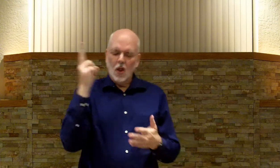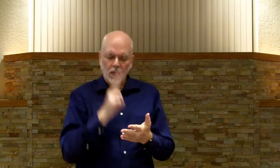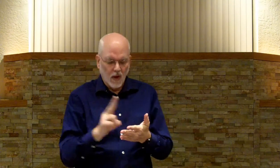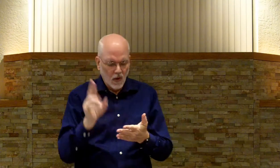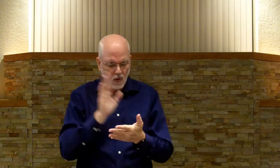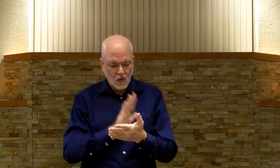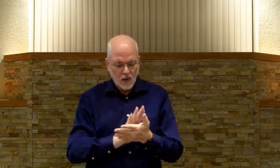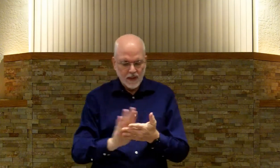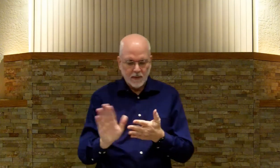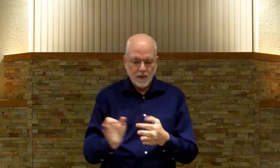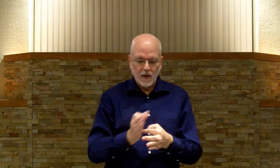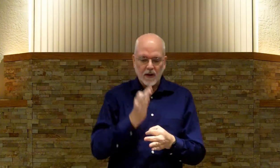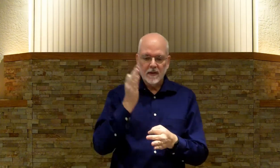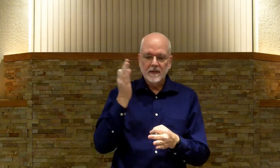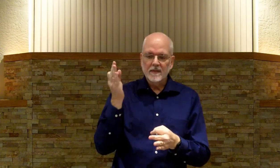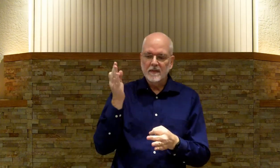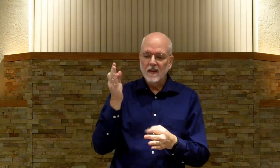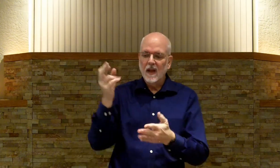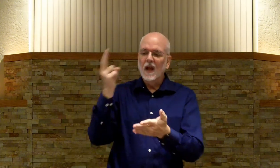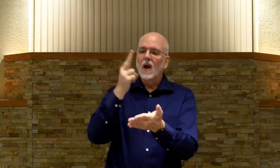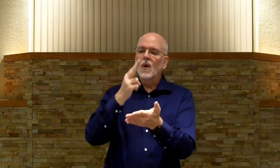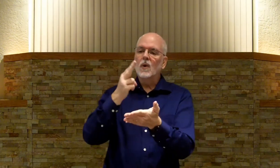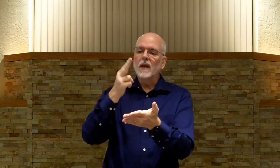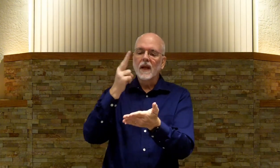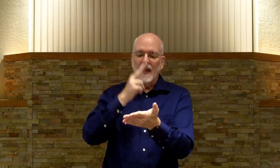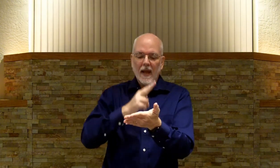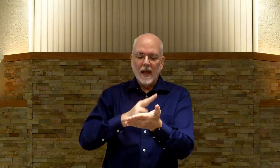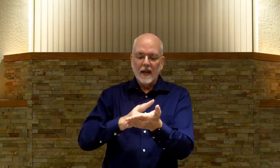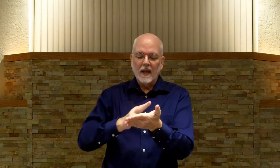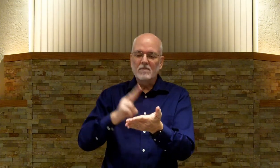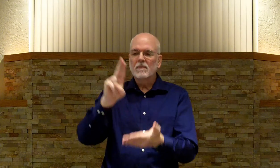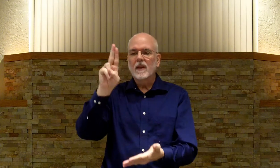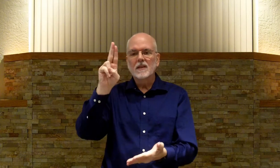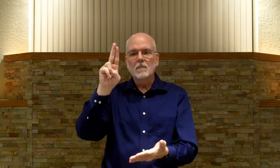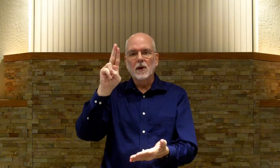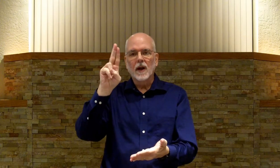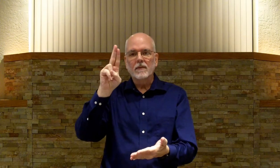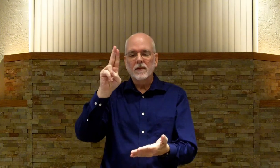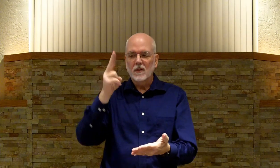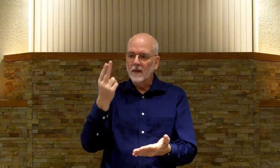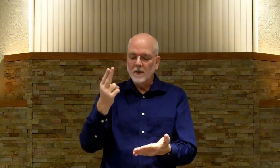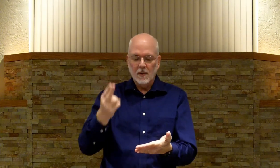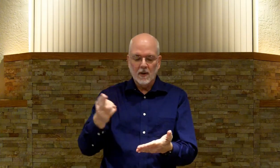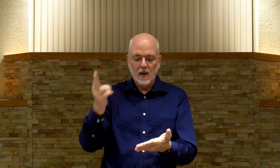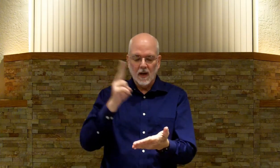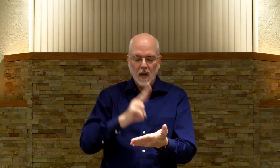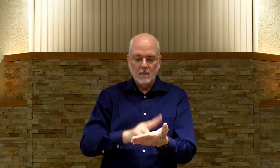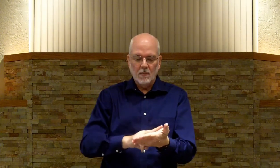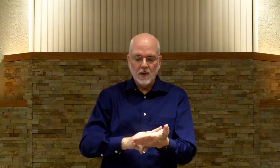The Holy Spirit. Holy. And. This is a butter knife. You have to put some butter on it. Put